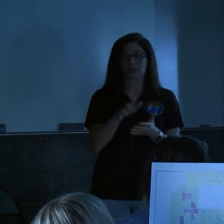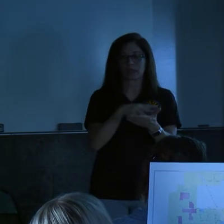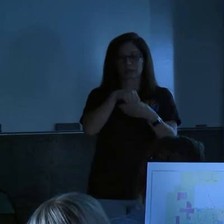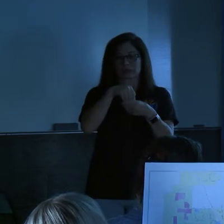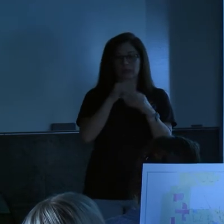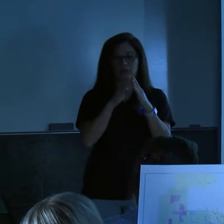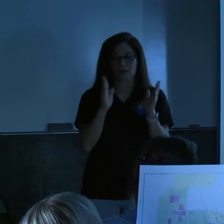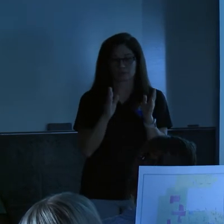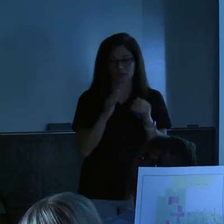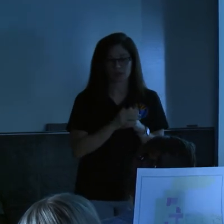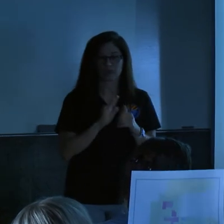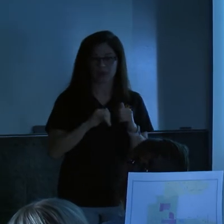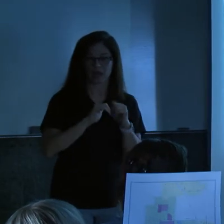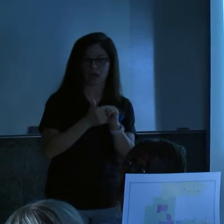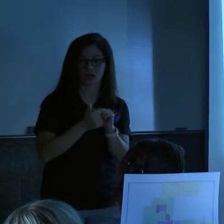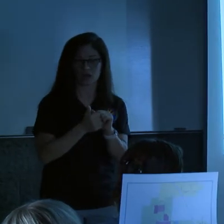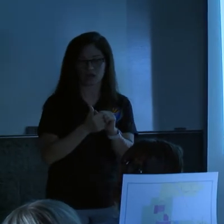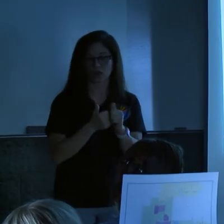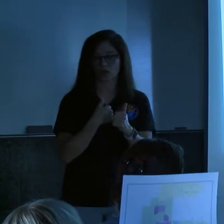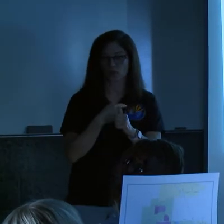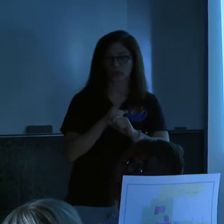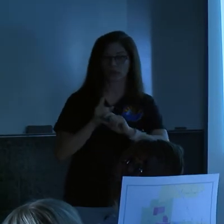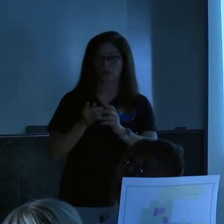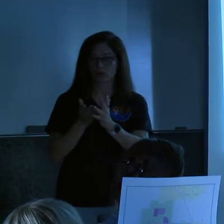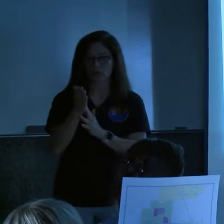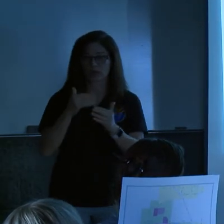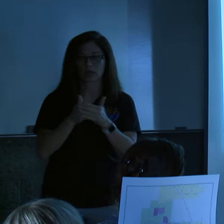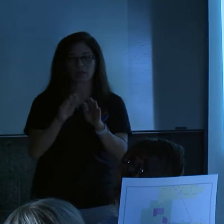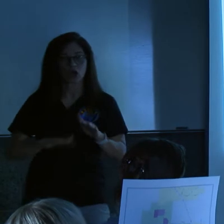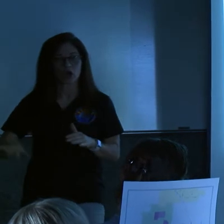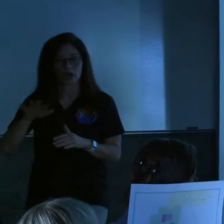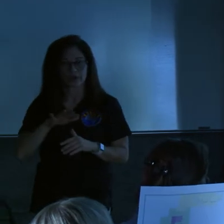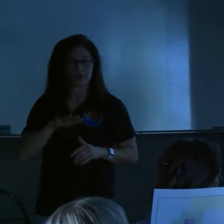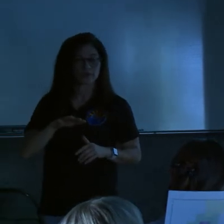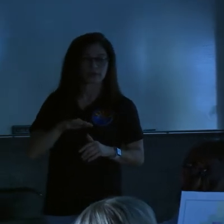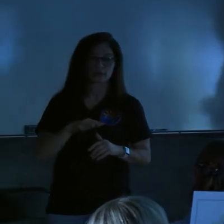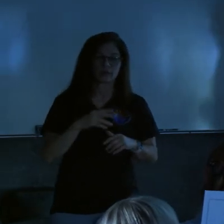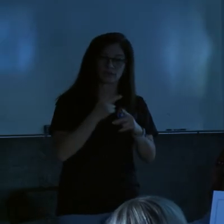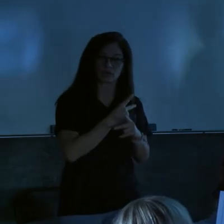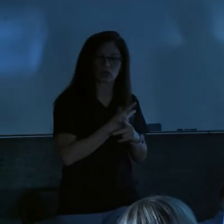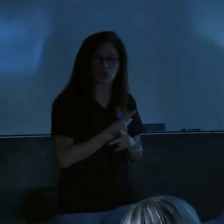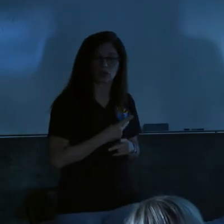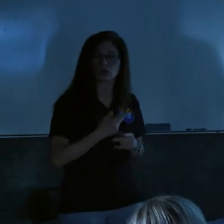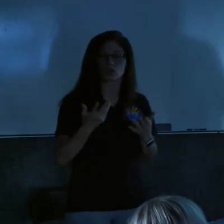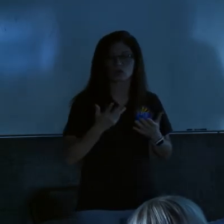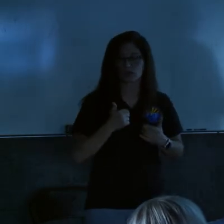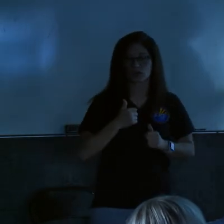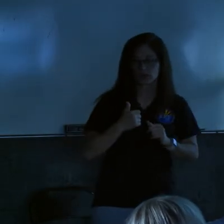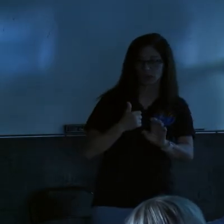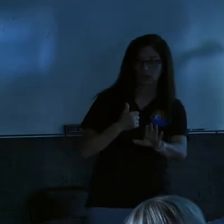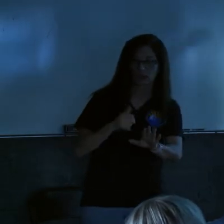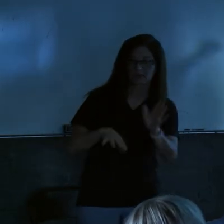we went about going through the neighborhood and figuring out what we knew at